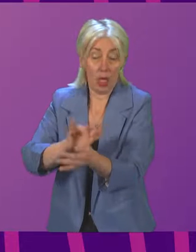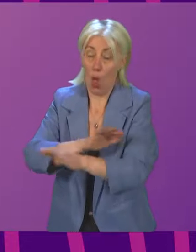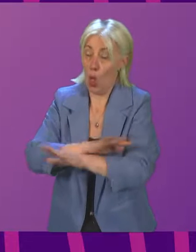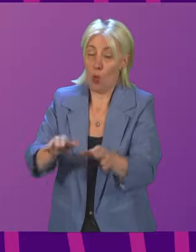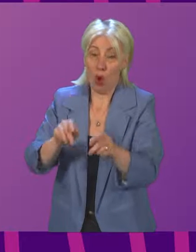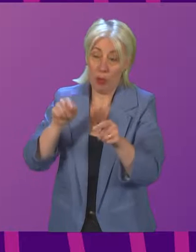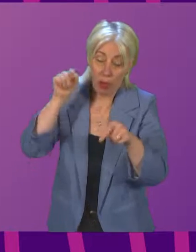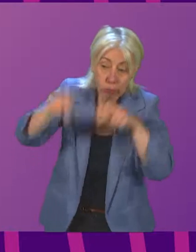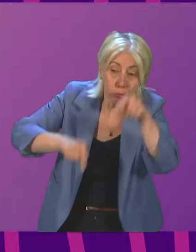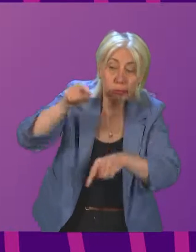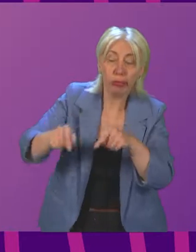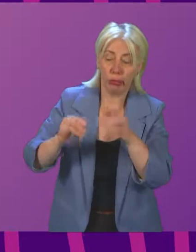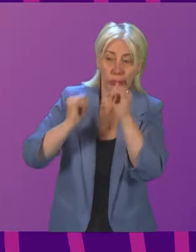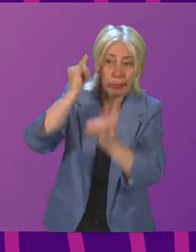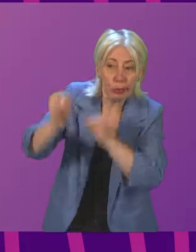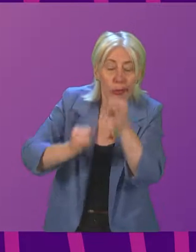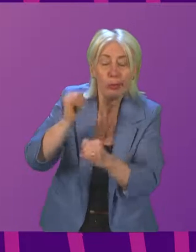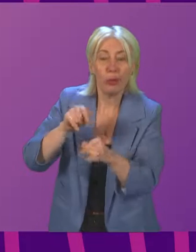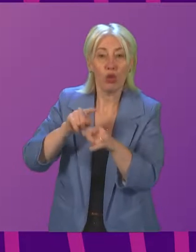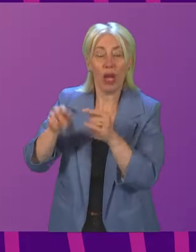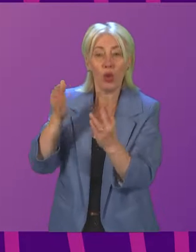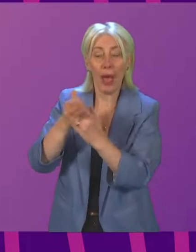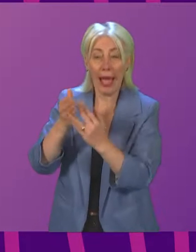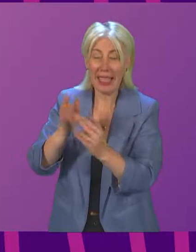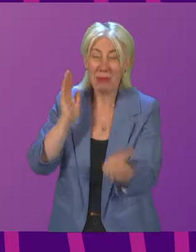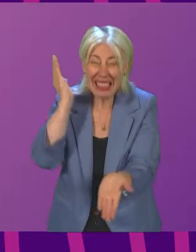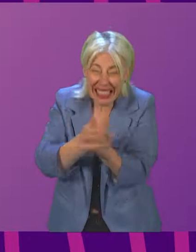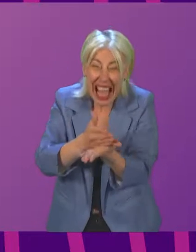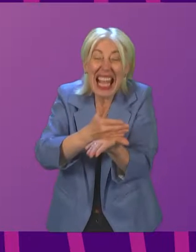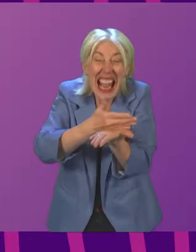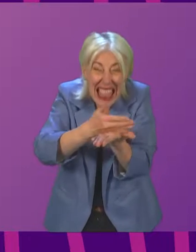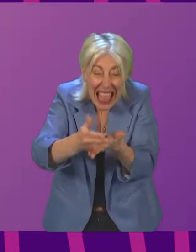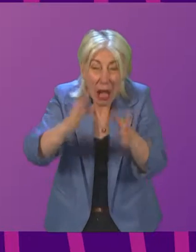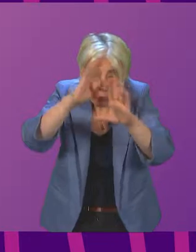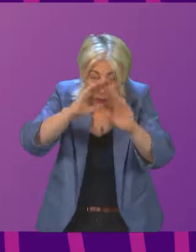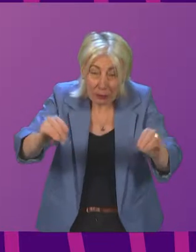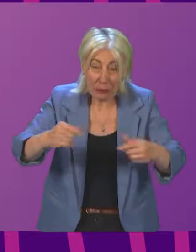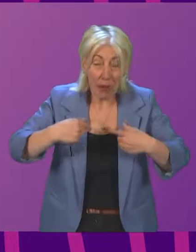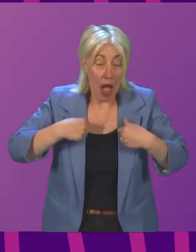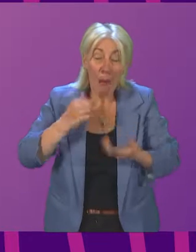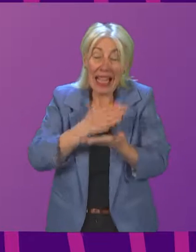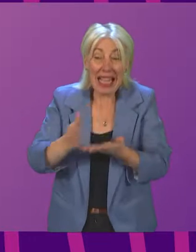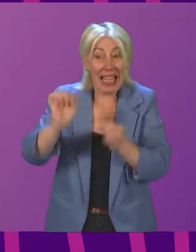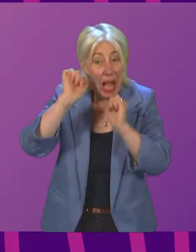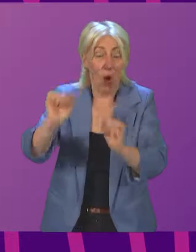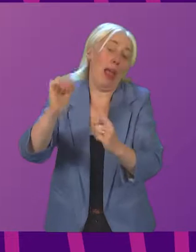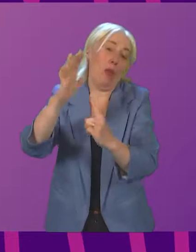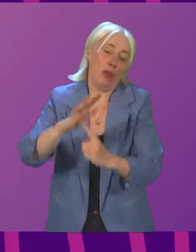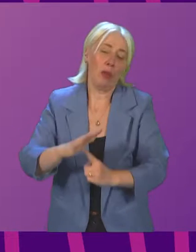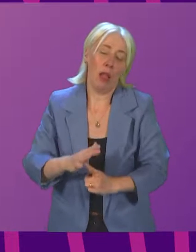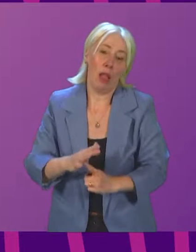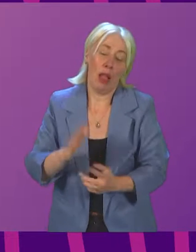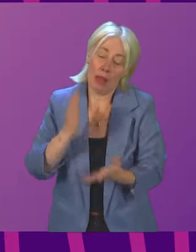accessed health care. Let me be absolutely clear. We are committed on that principle, and I am absolutely